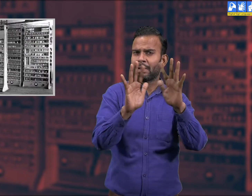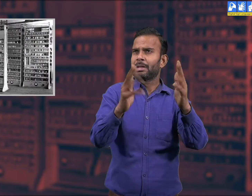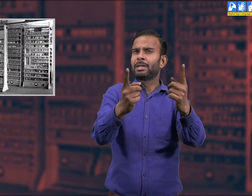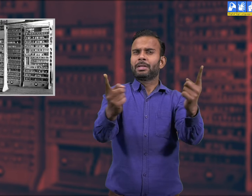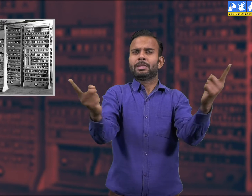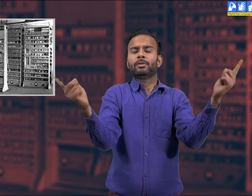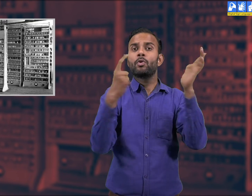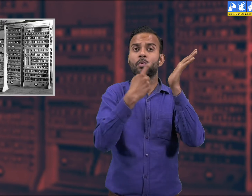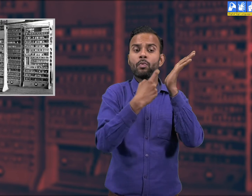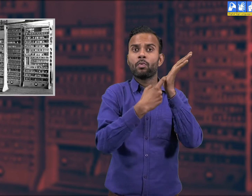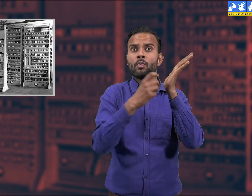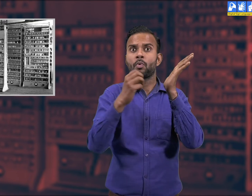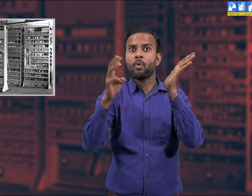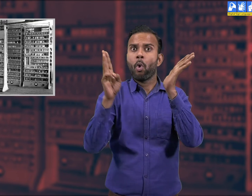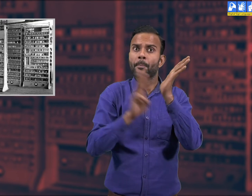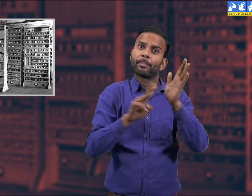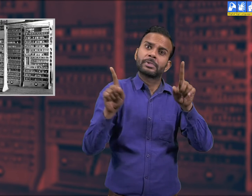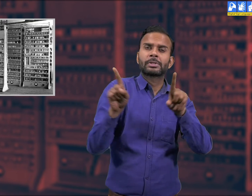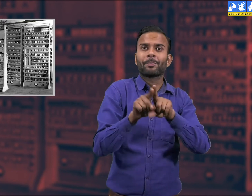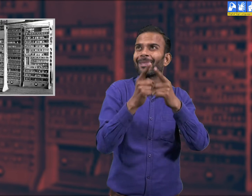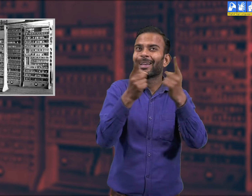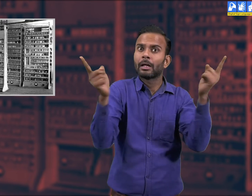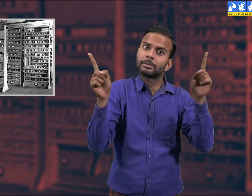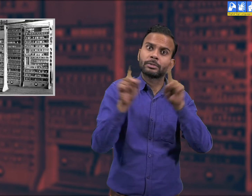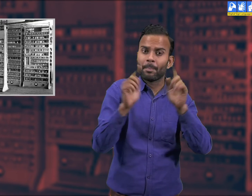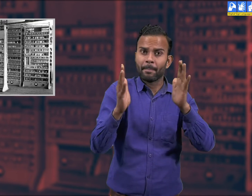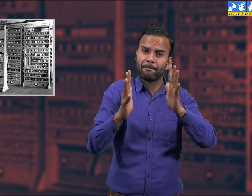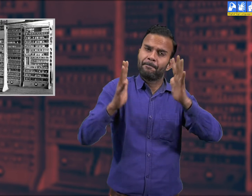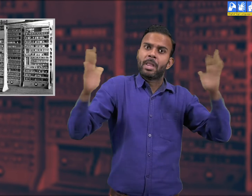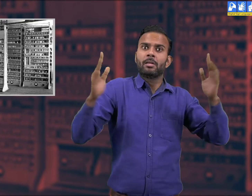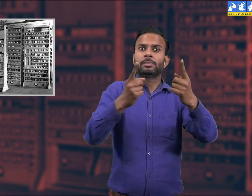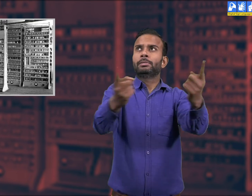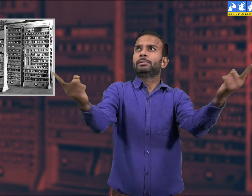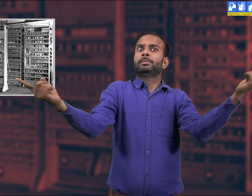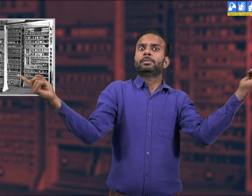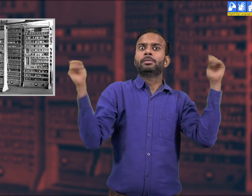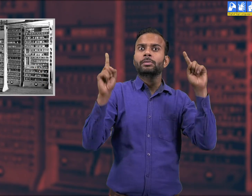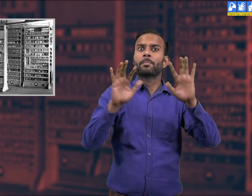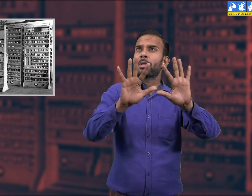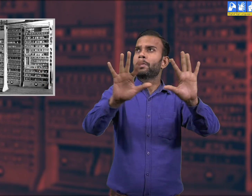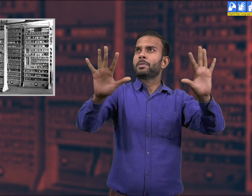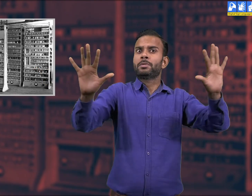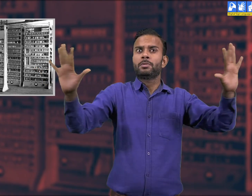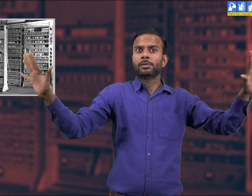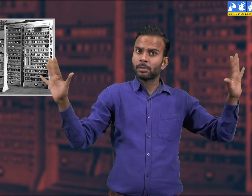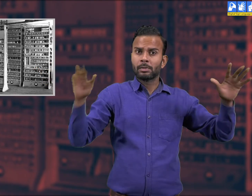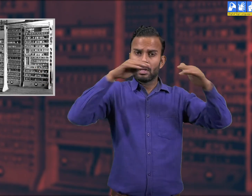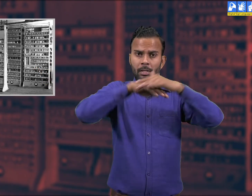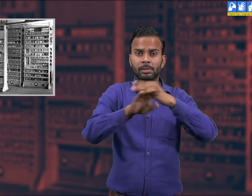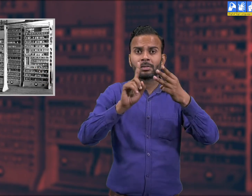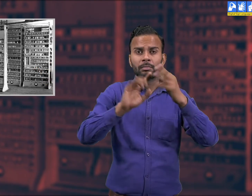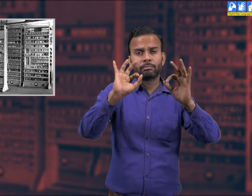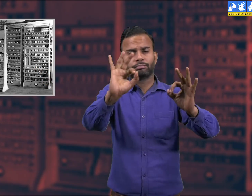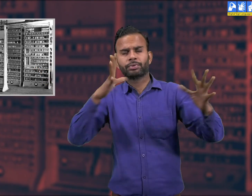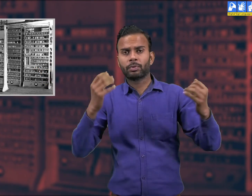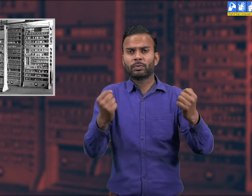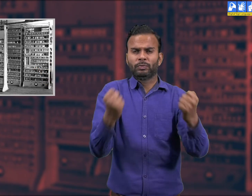consuming